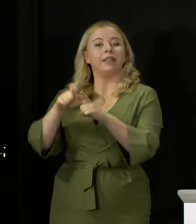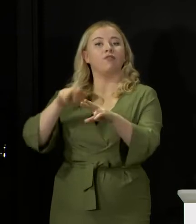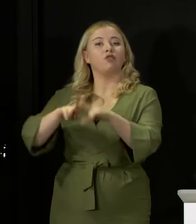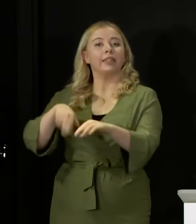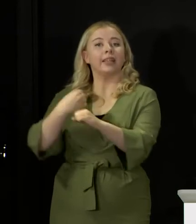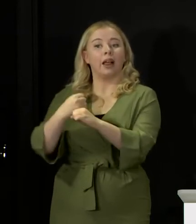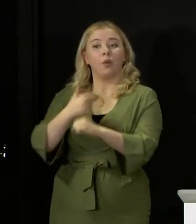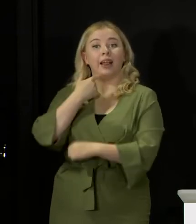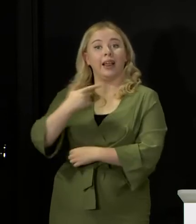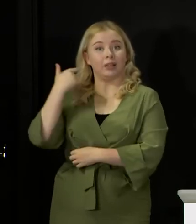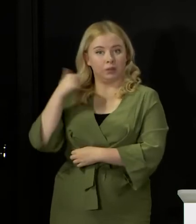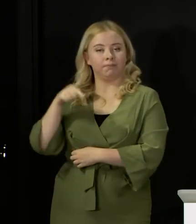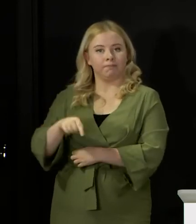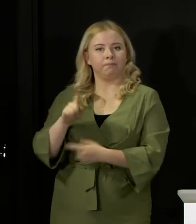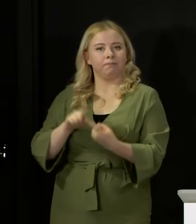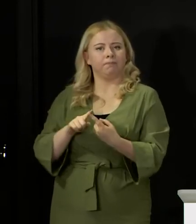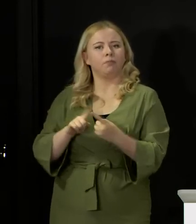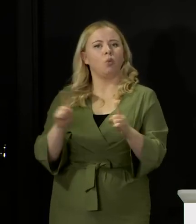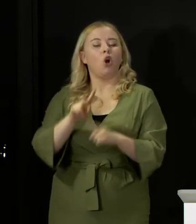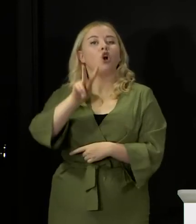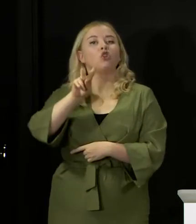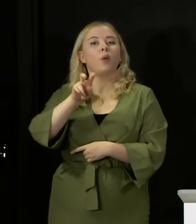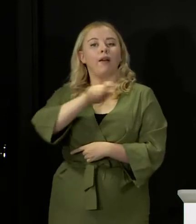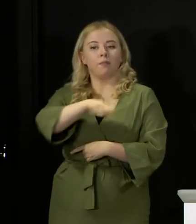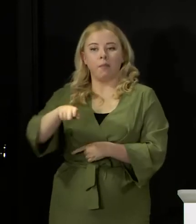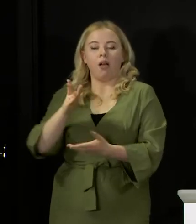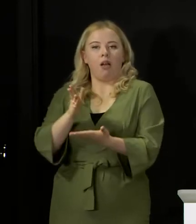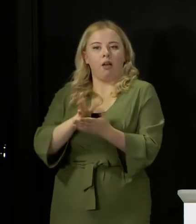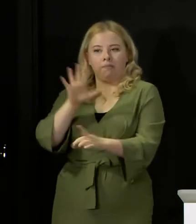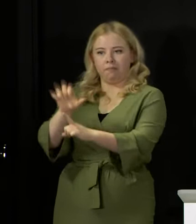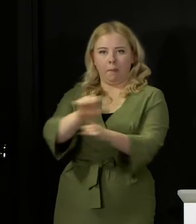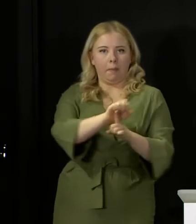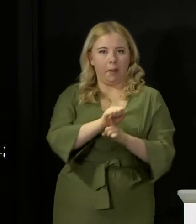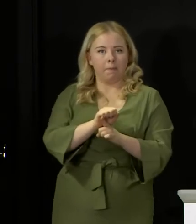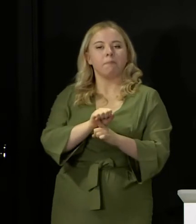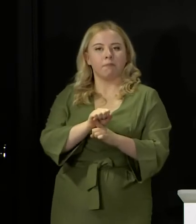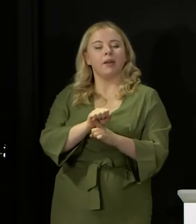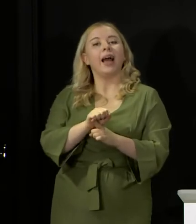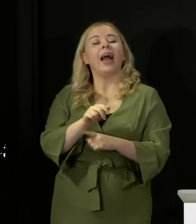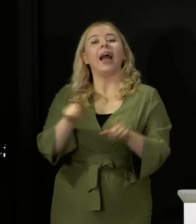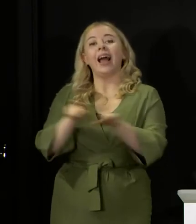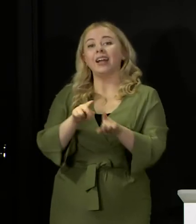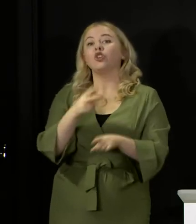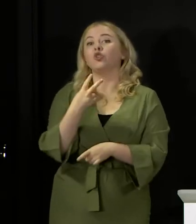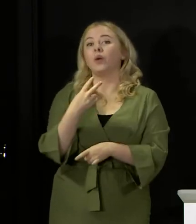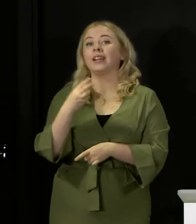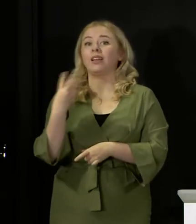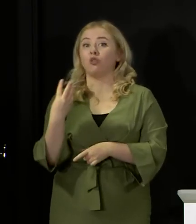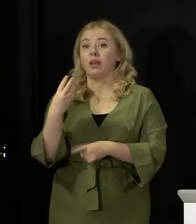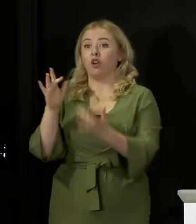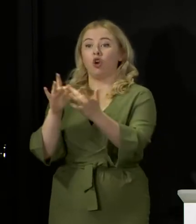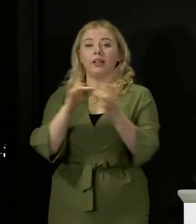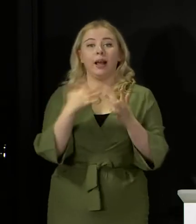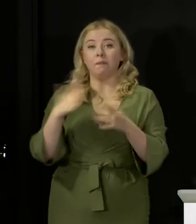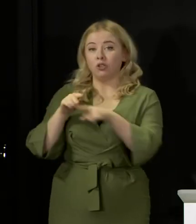In total, 12 cases were identified as part of that cluster and 23 contacts have been traced. There were no new